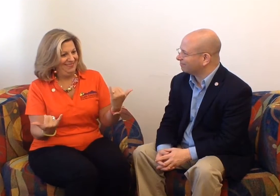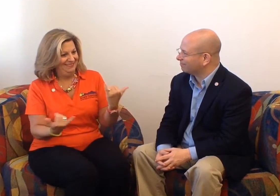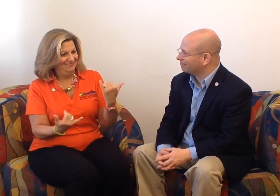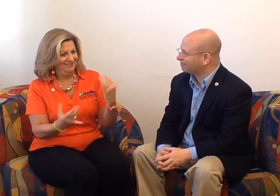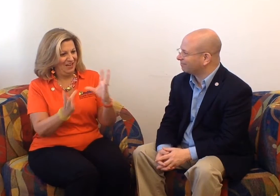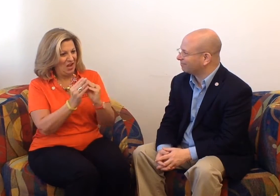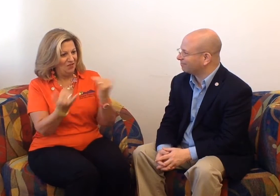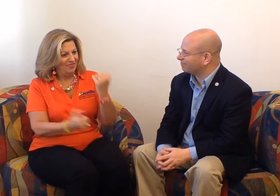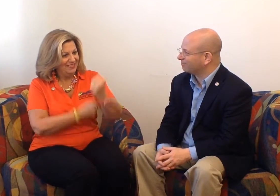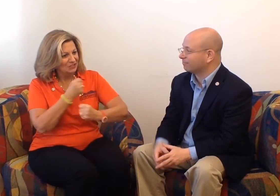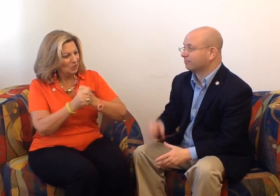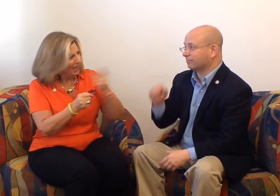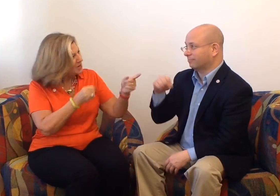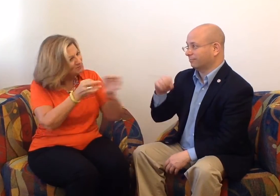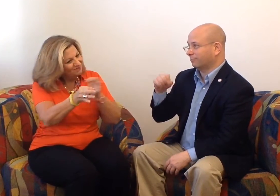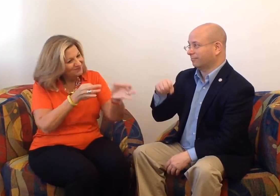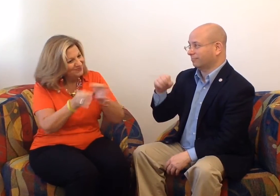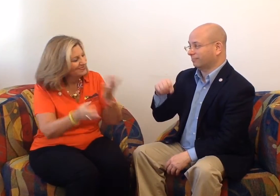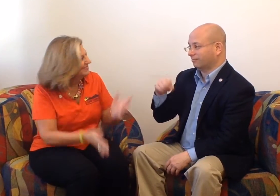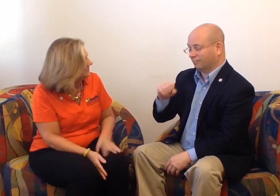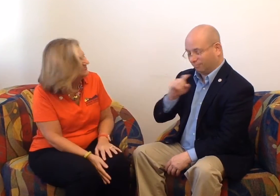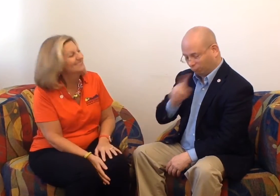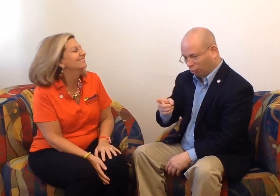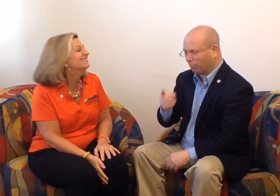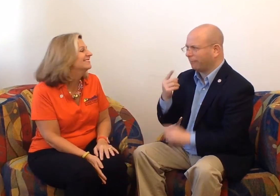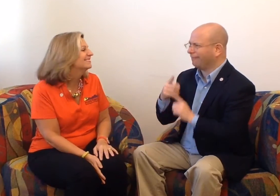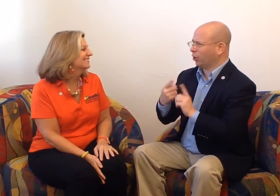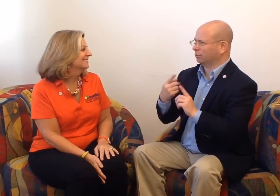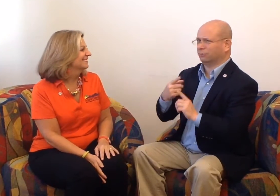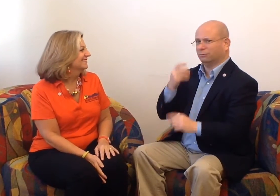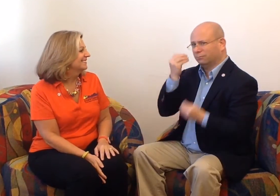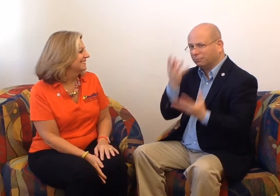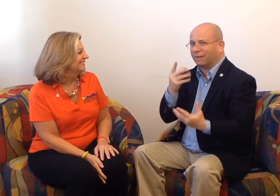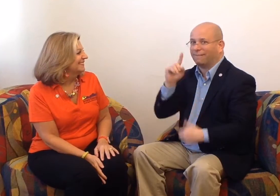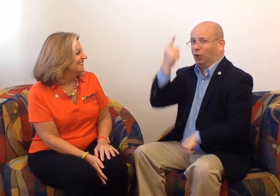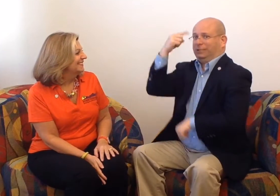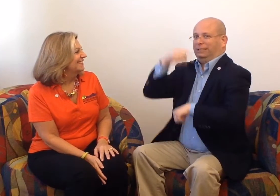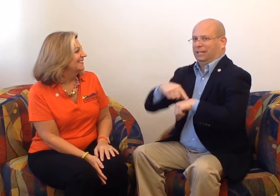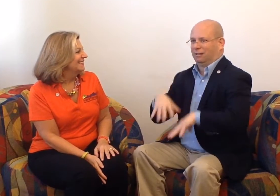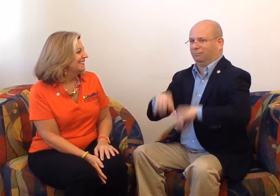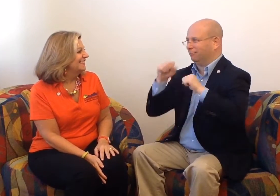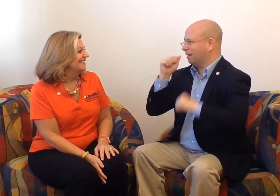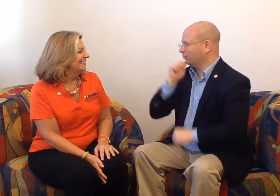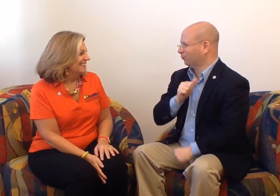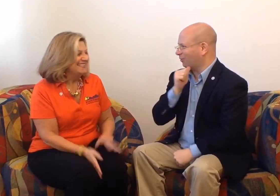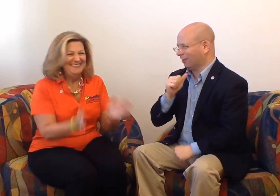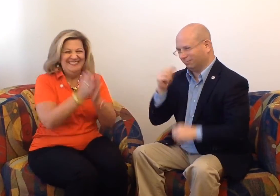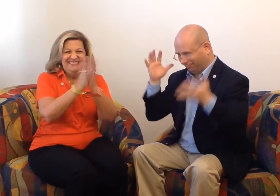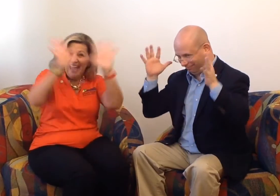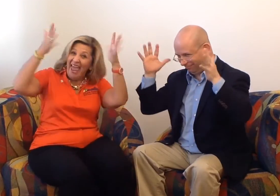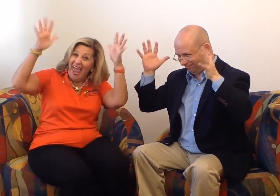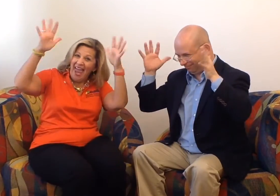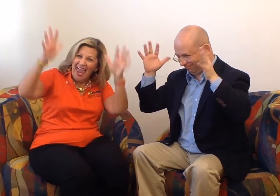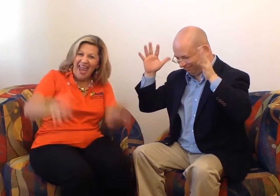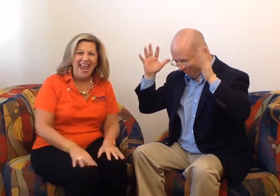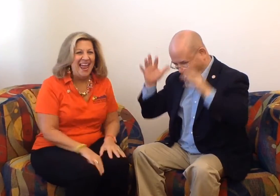be taking place for the first time at NAD this year. Sure. First of all, this will be the first time that the conference is hosted in